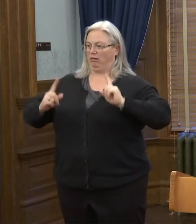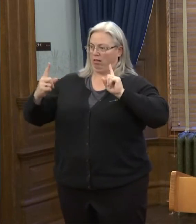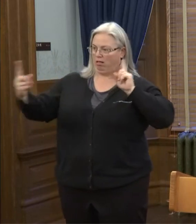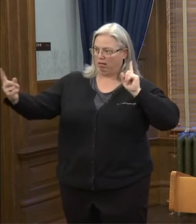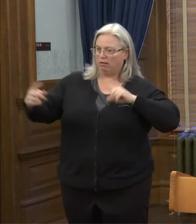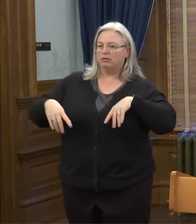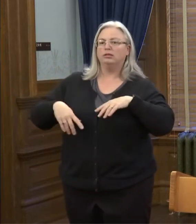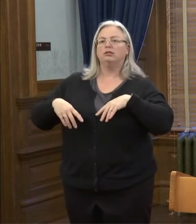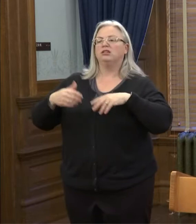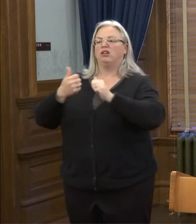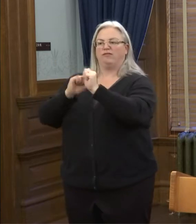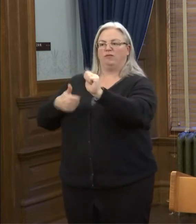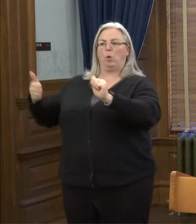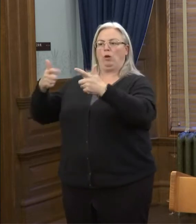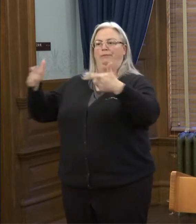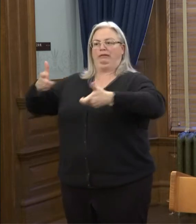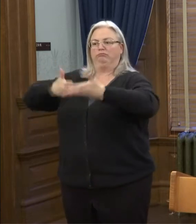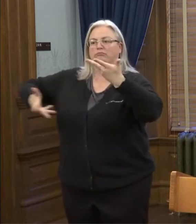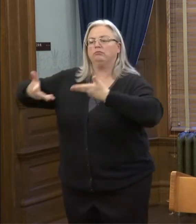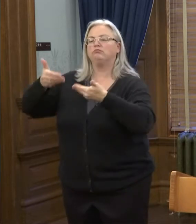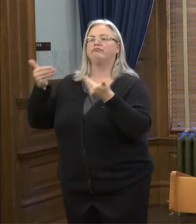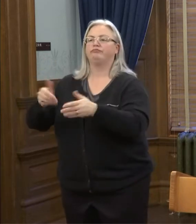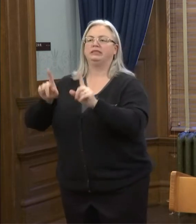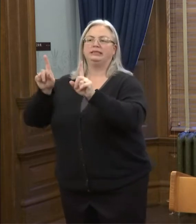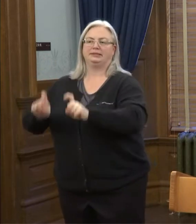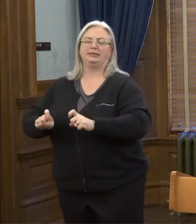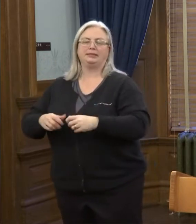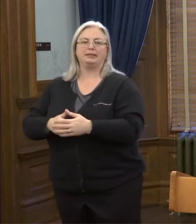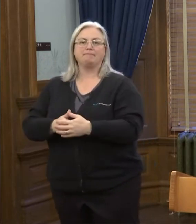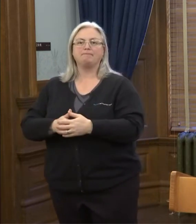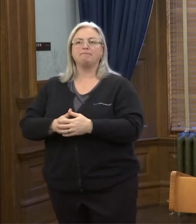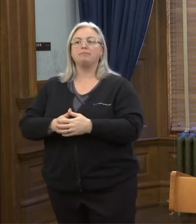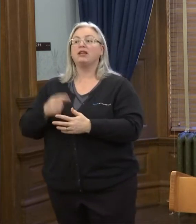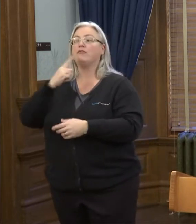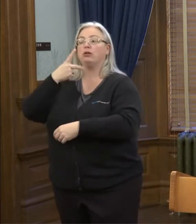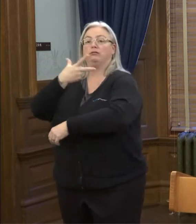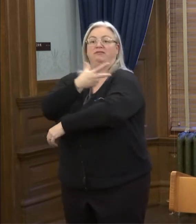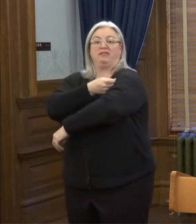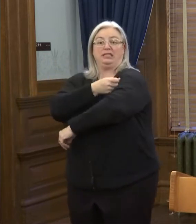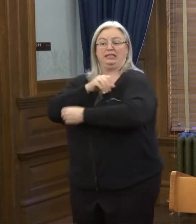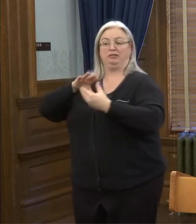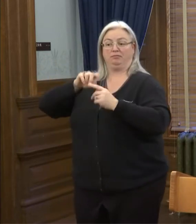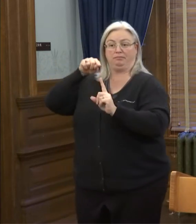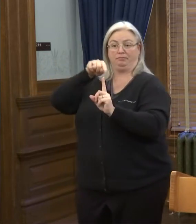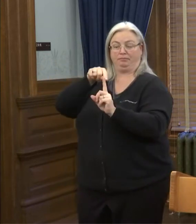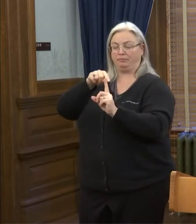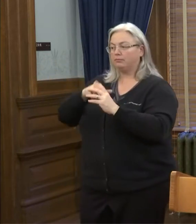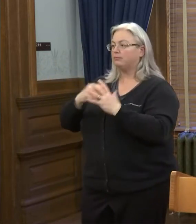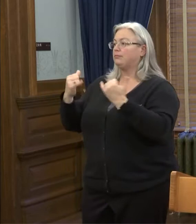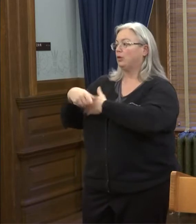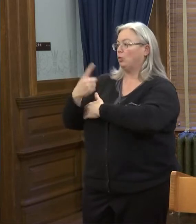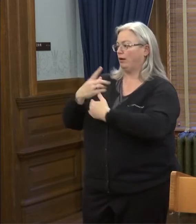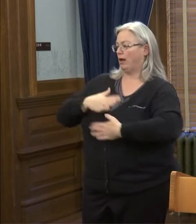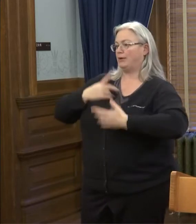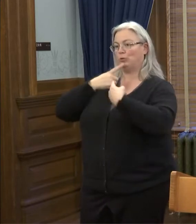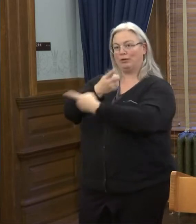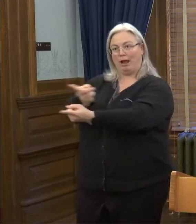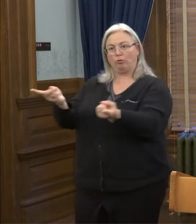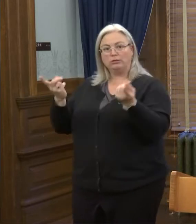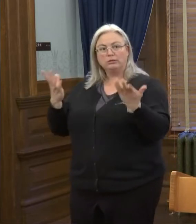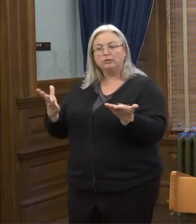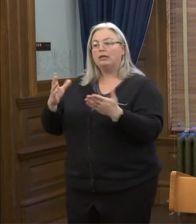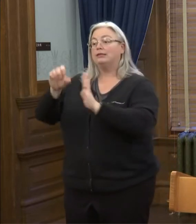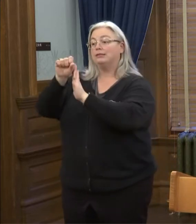avoid gatherings and get tested on the vaccine front today I'm pleased to announce